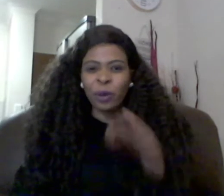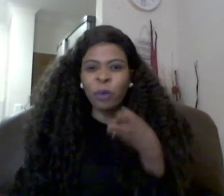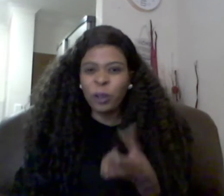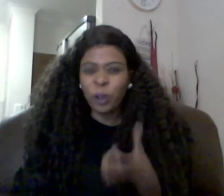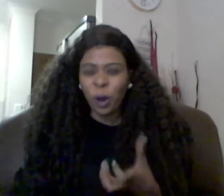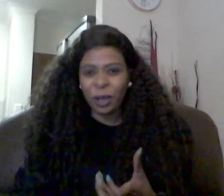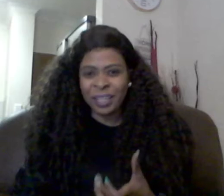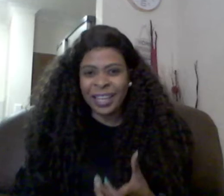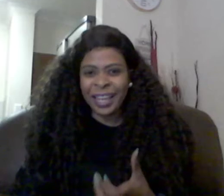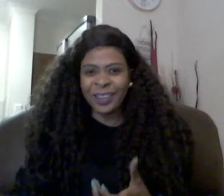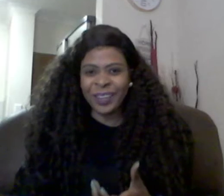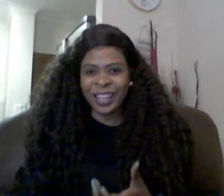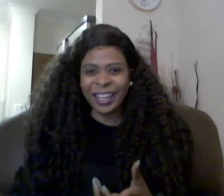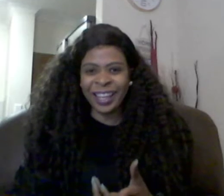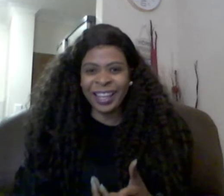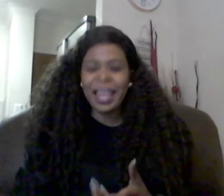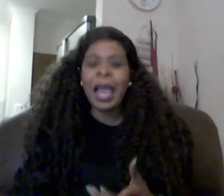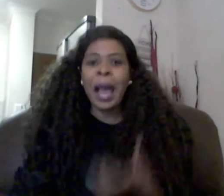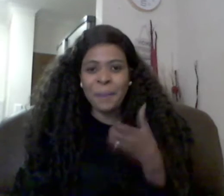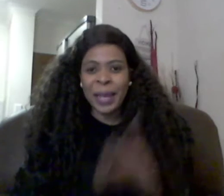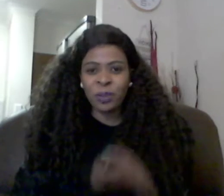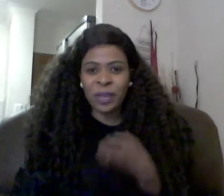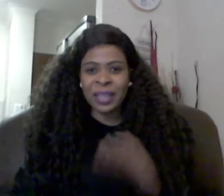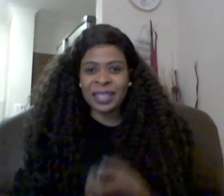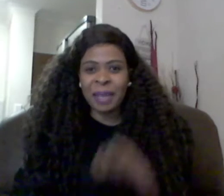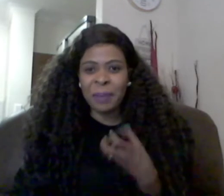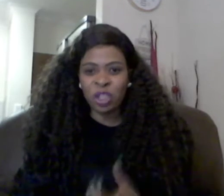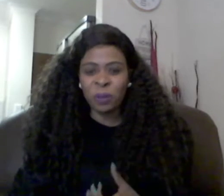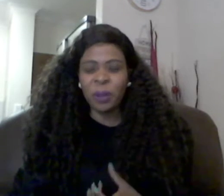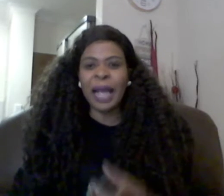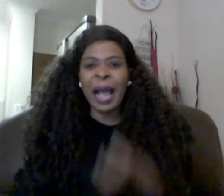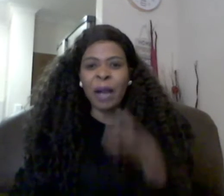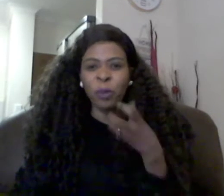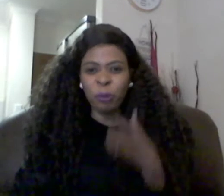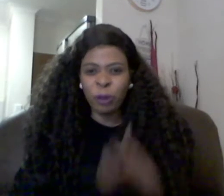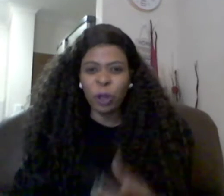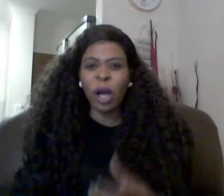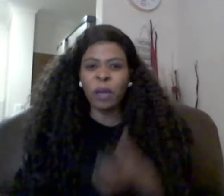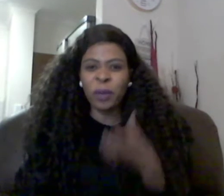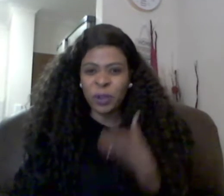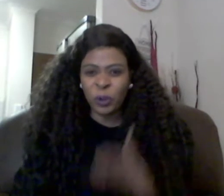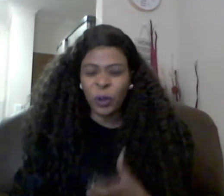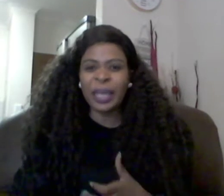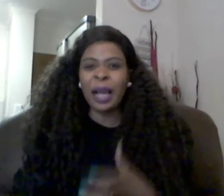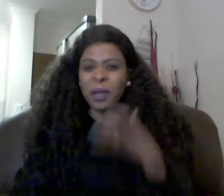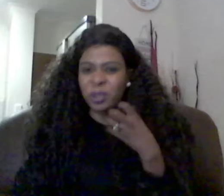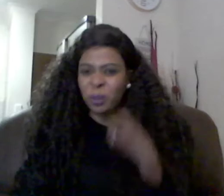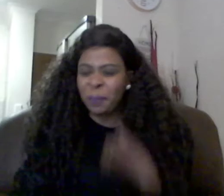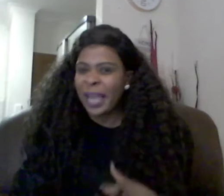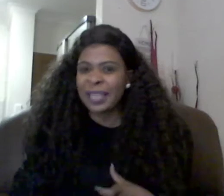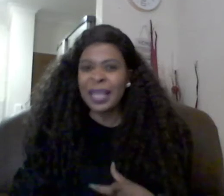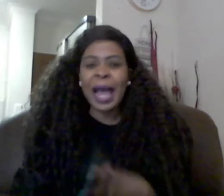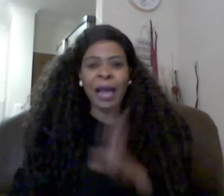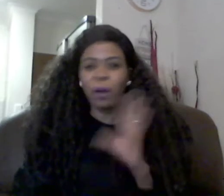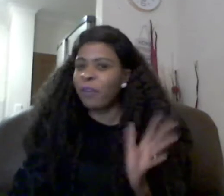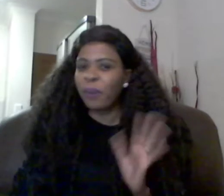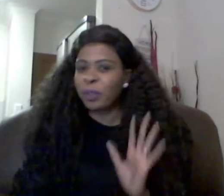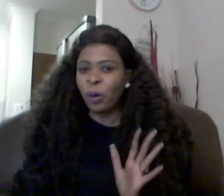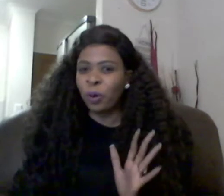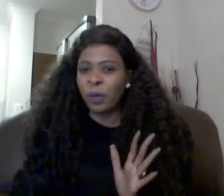could feel god hallelujah i'm blessed with a descendant spirit i could feel god when he was talking i was so blessed i don't know if i was the only one